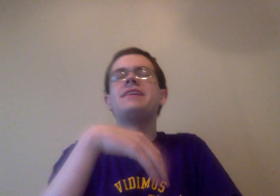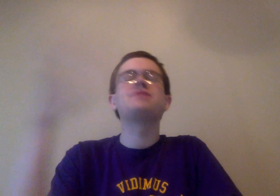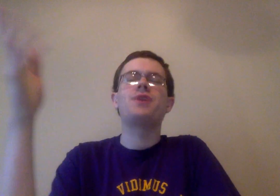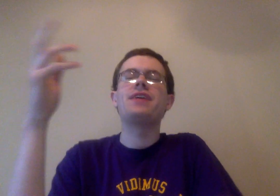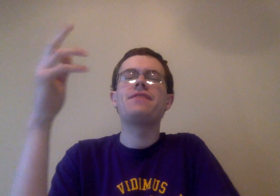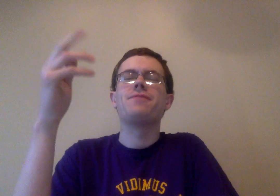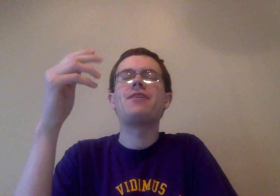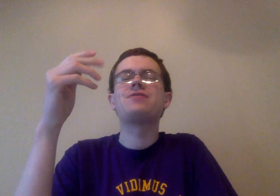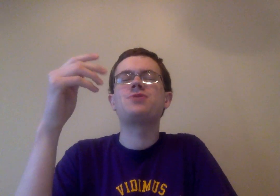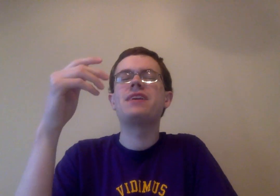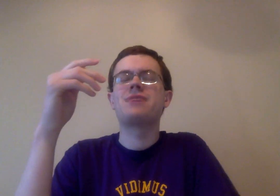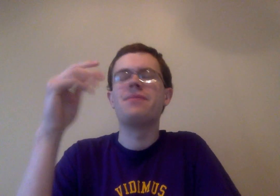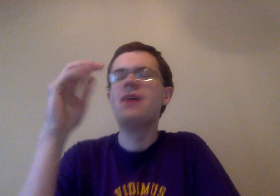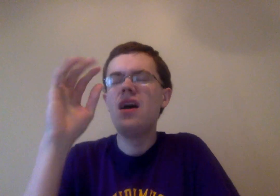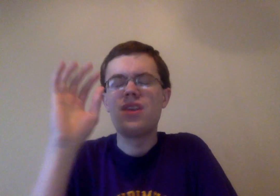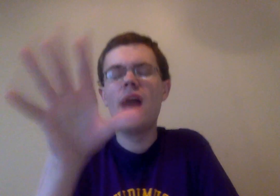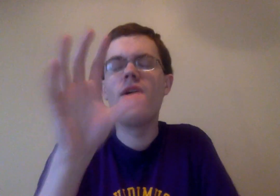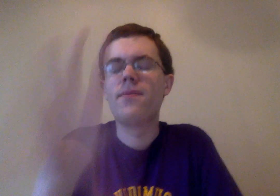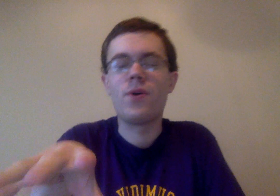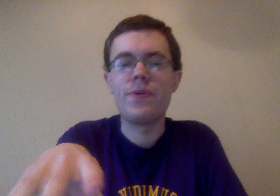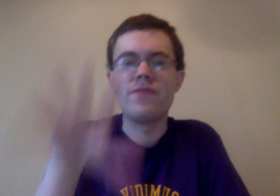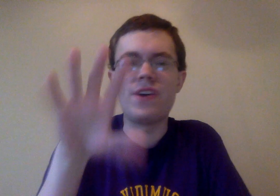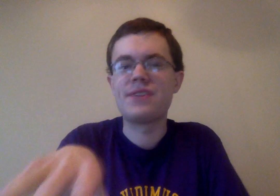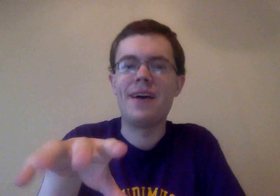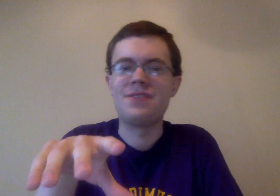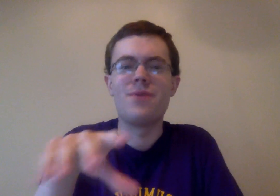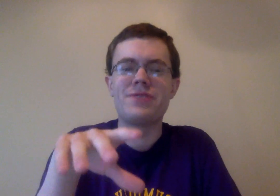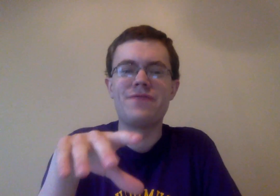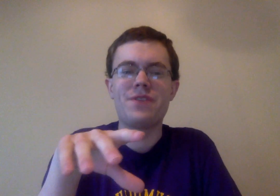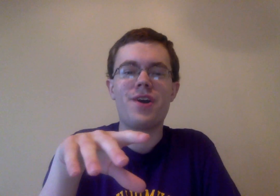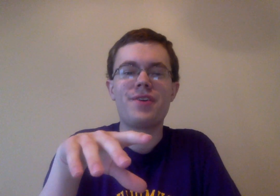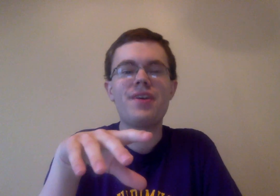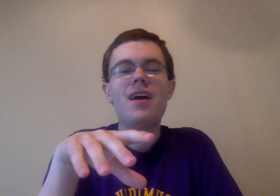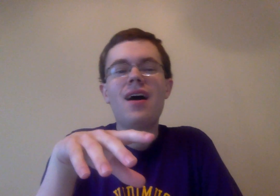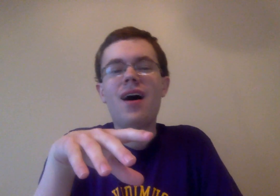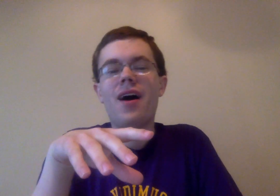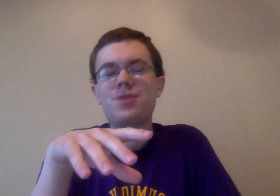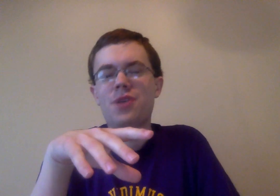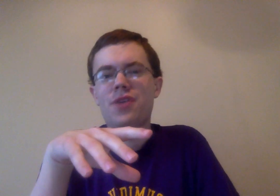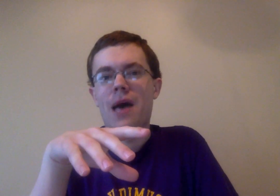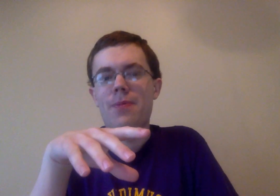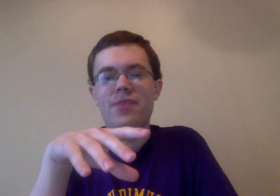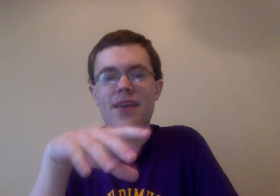ninja training for marriage training, which I'm not on board with. And I'm very glad this is mostly a filler arc, uh, so that nothing will happen but that.